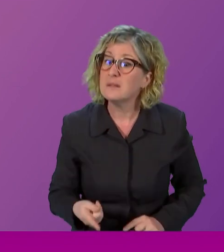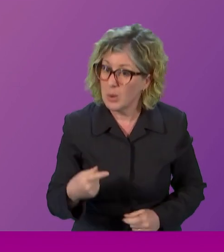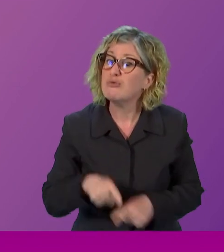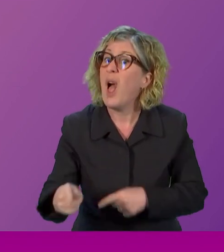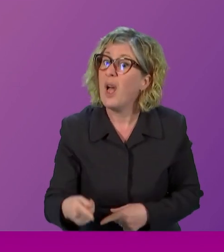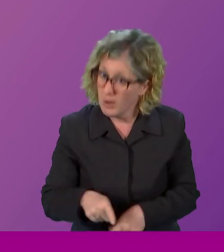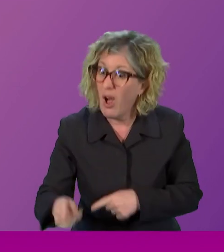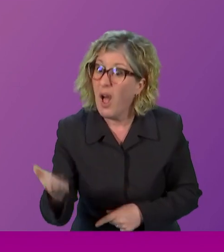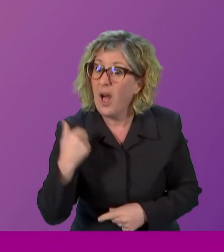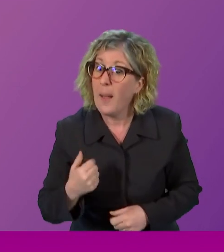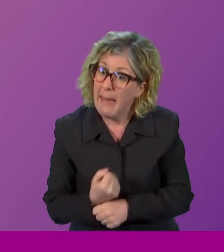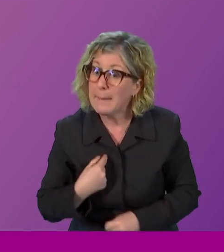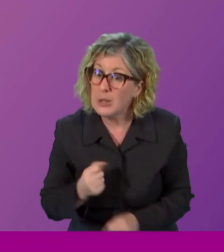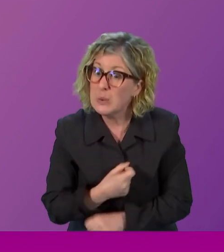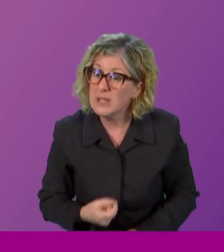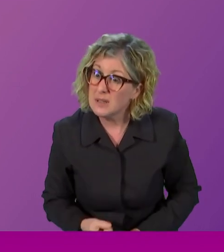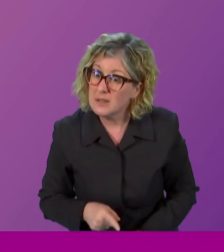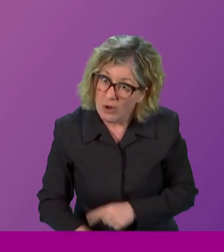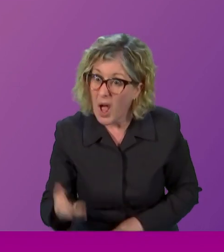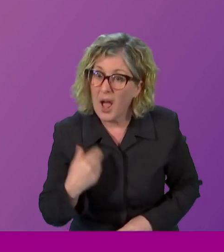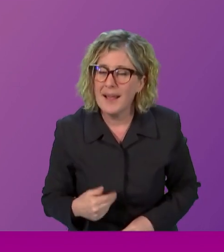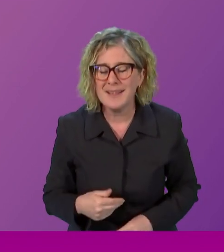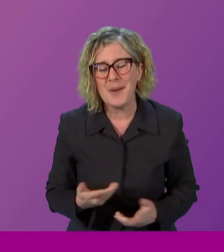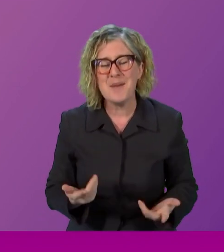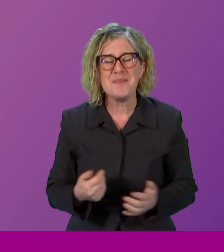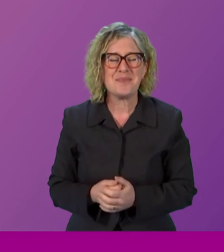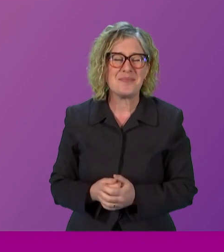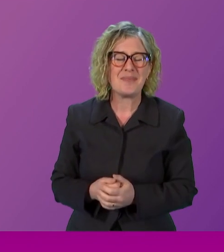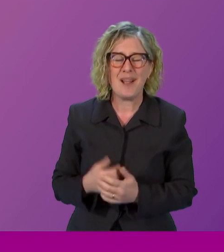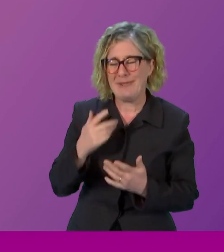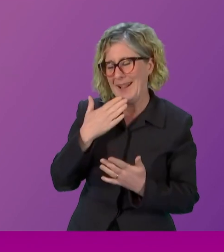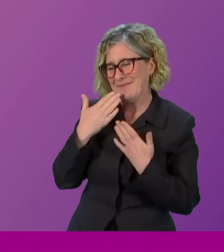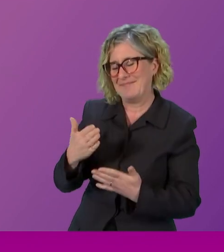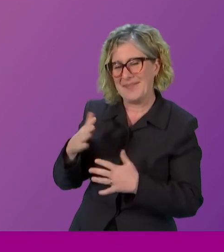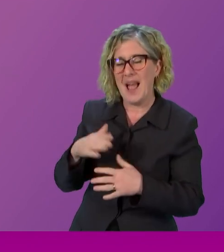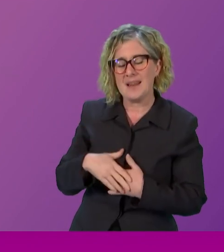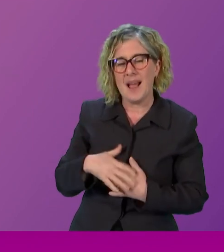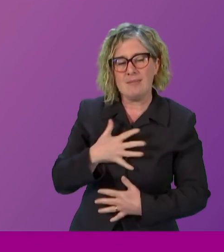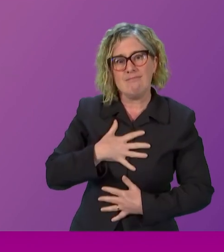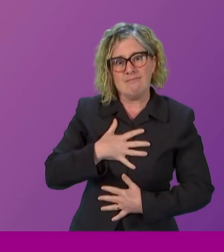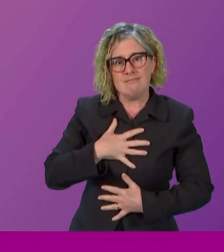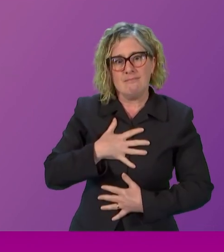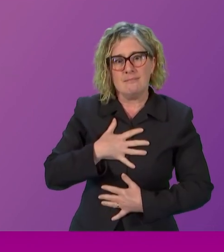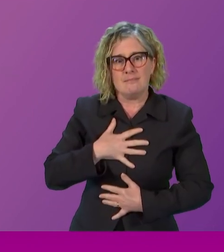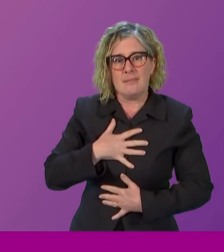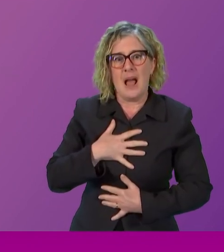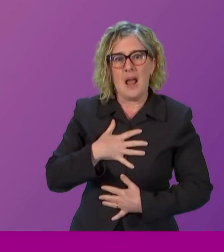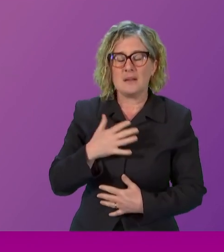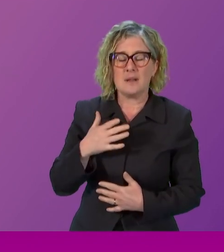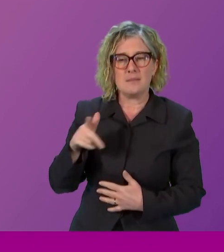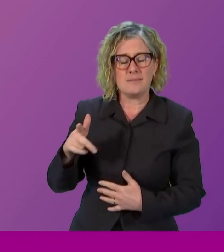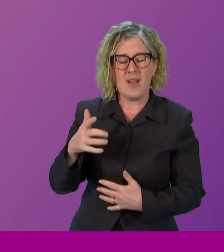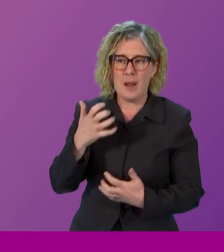But that was really, really. And I know that was a very brave contribution you made. And I think on behalf of